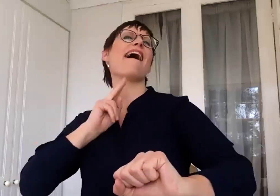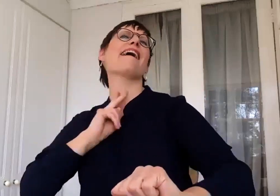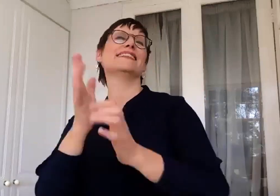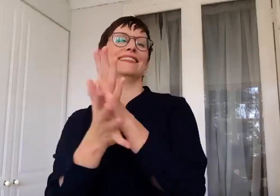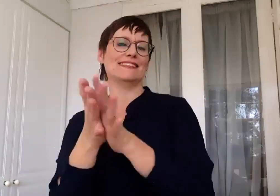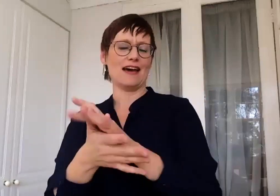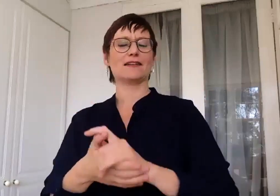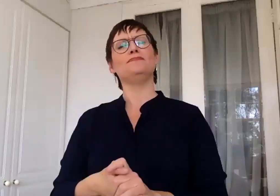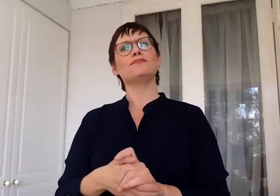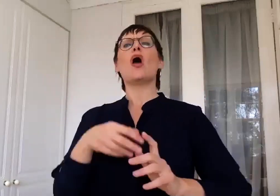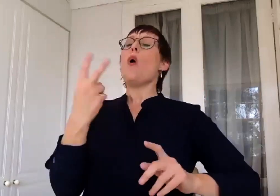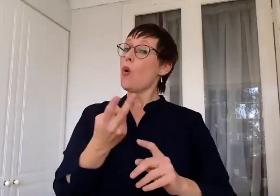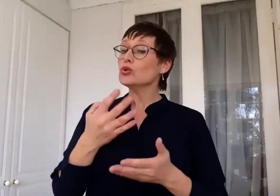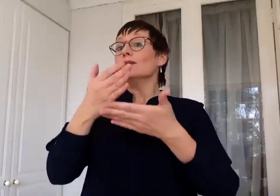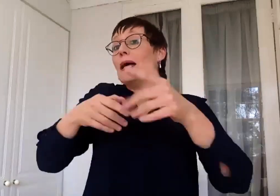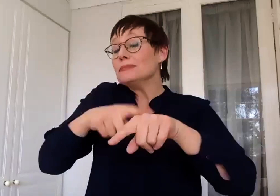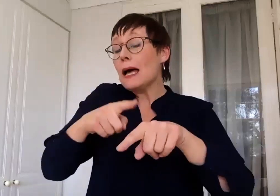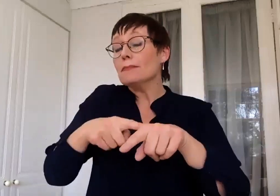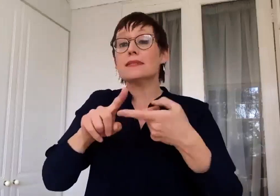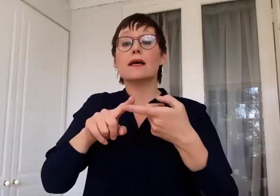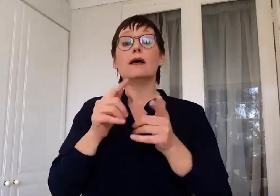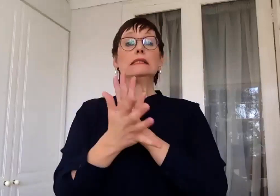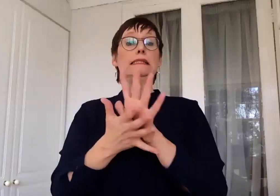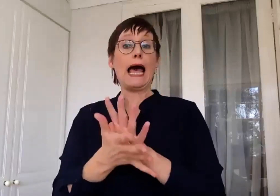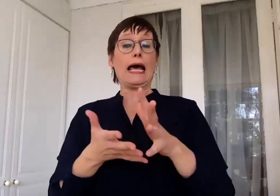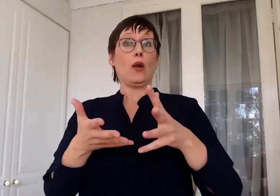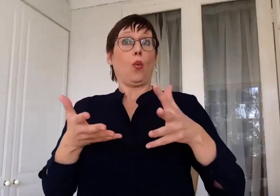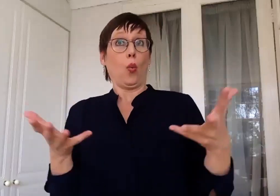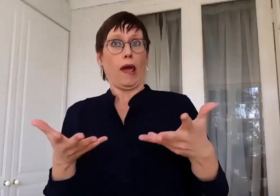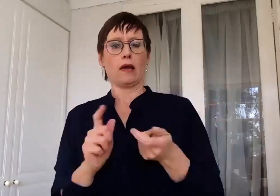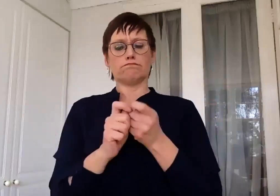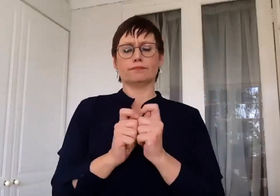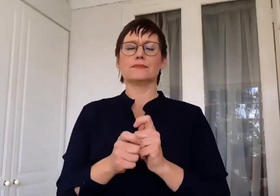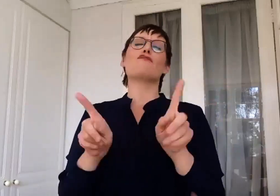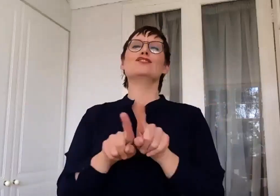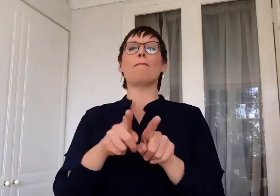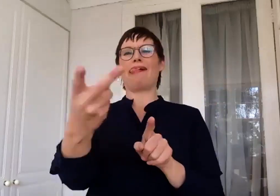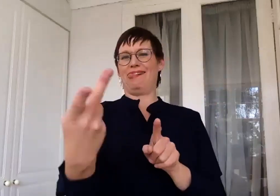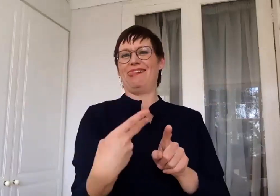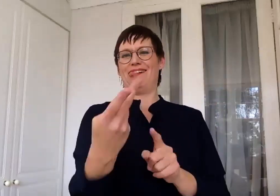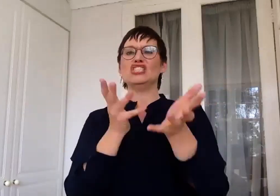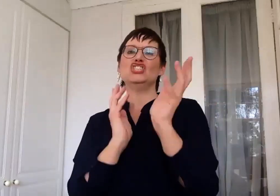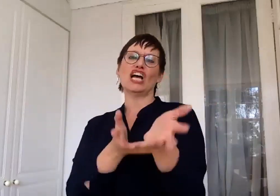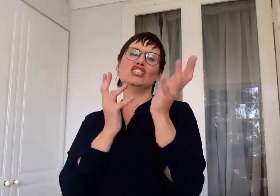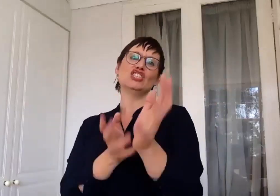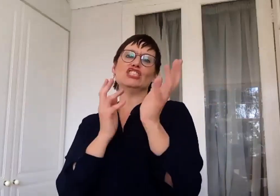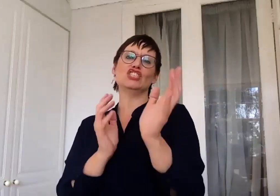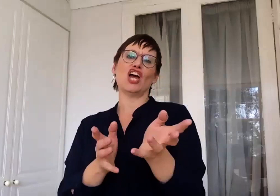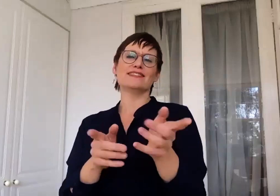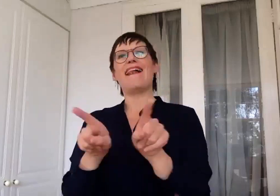sign in terms of where you are. So if you're chatting to someone and using a bit of slang, there's a very